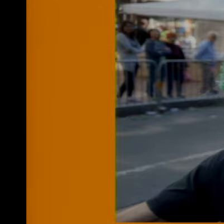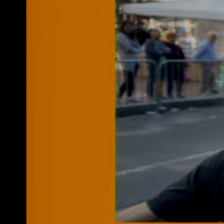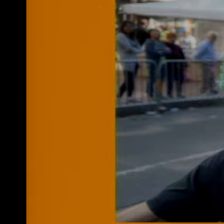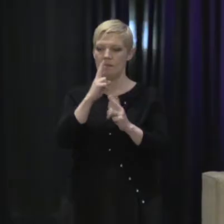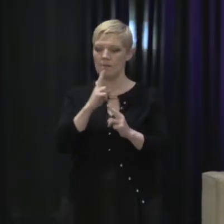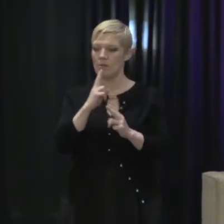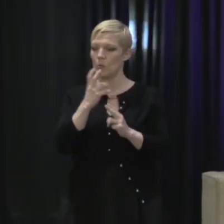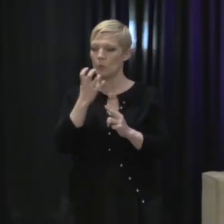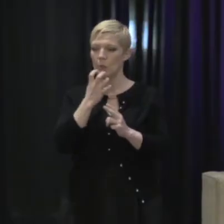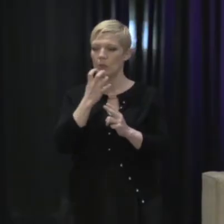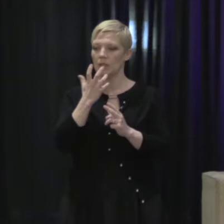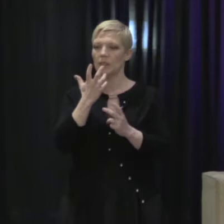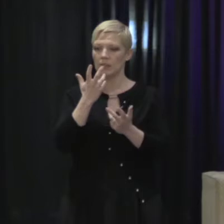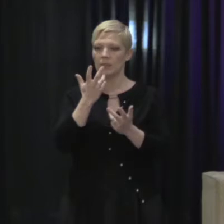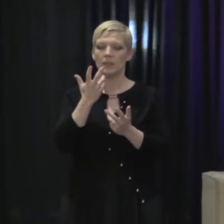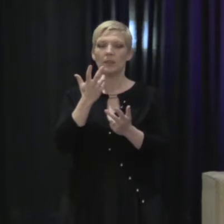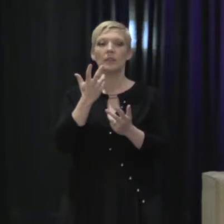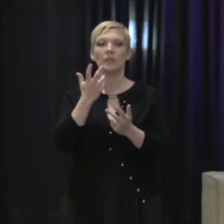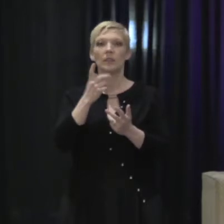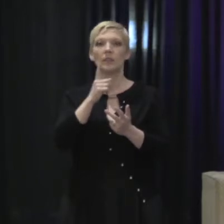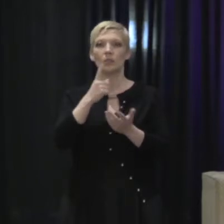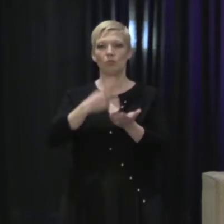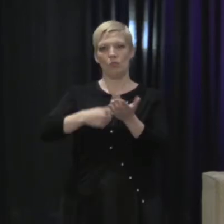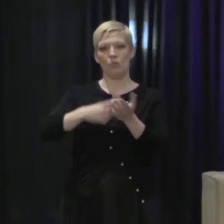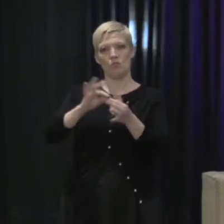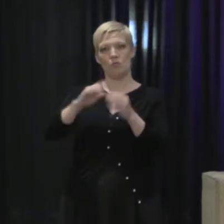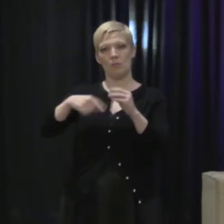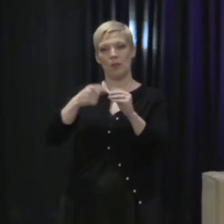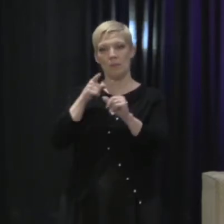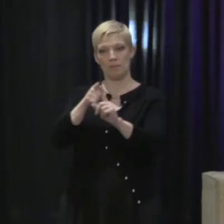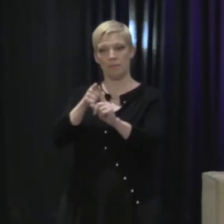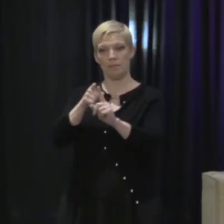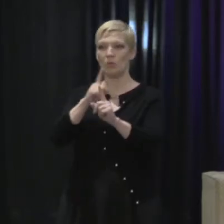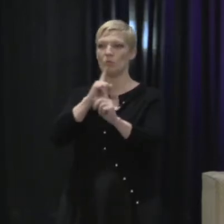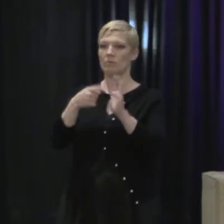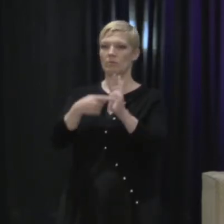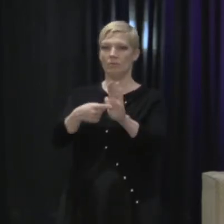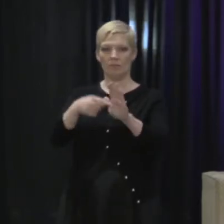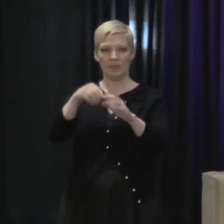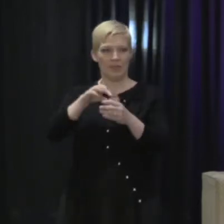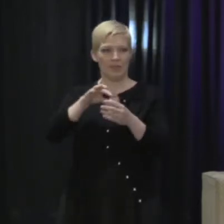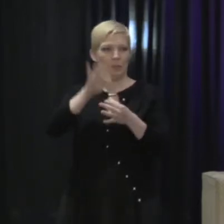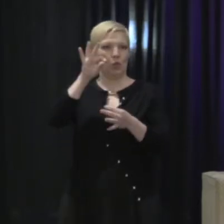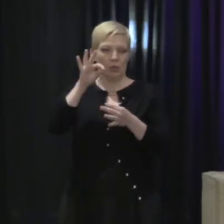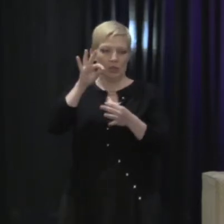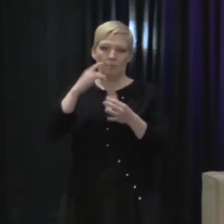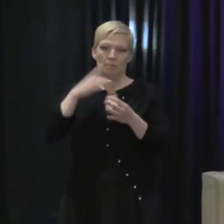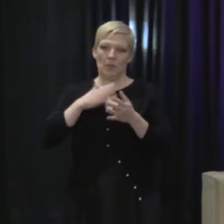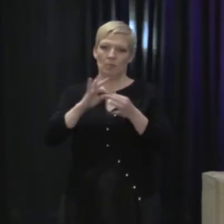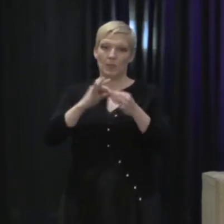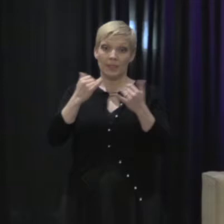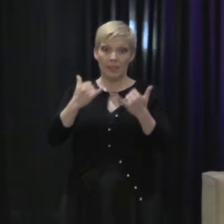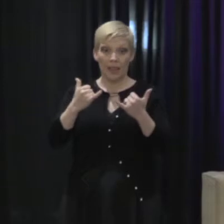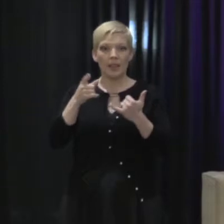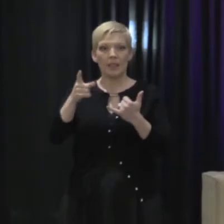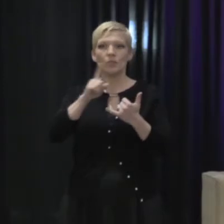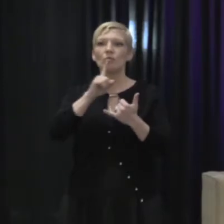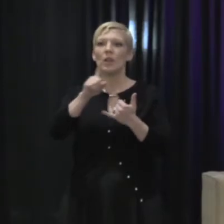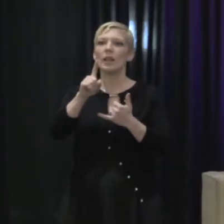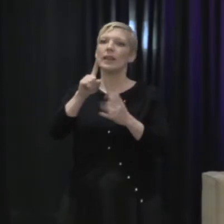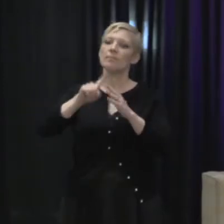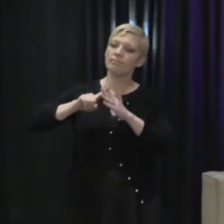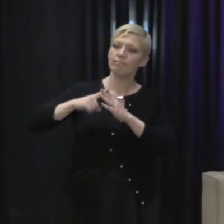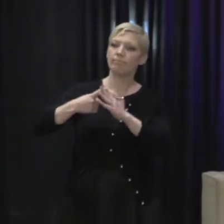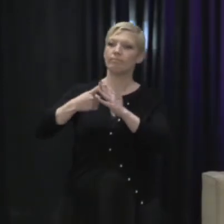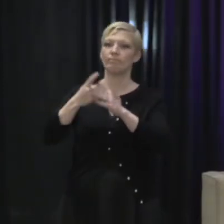about him. I think he's really reflected in the spirit of my remarks today and the spirit of this room. Mike is a real pioneer in sexual freedom.